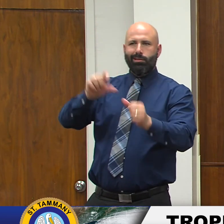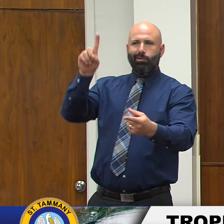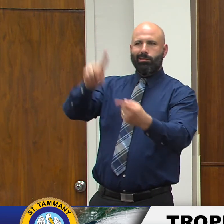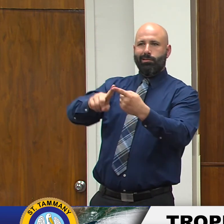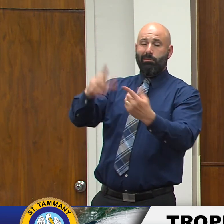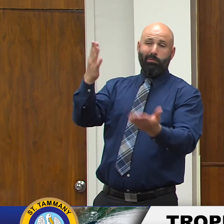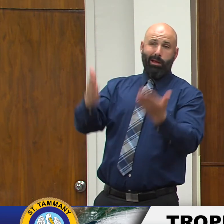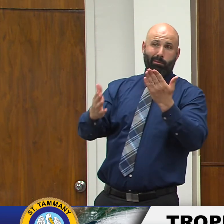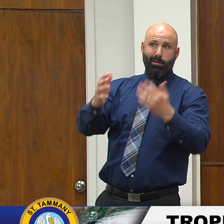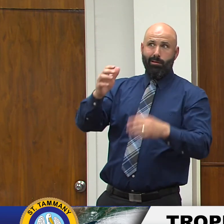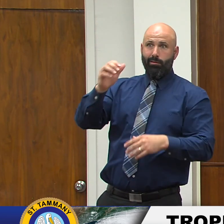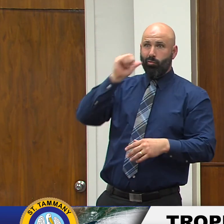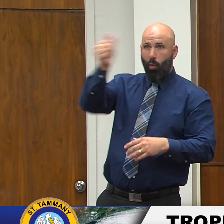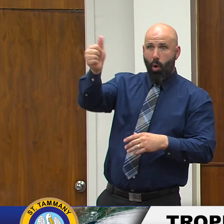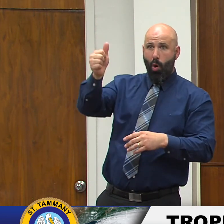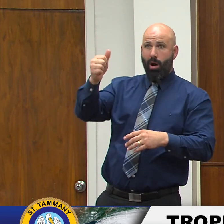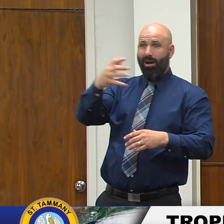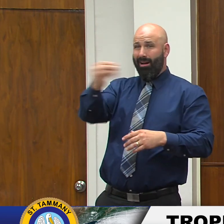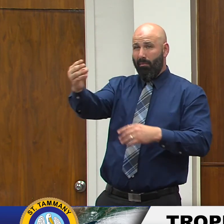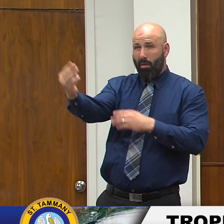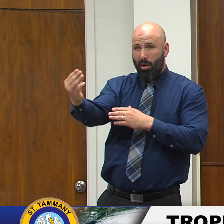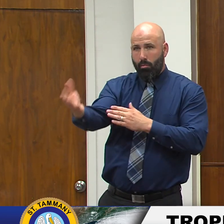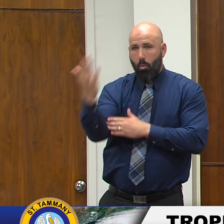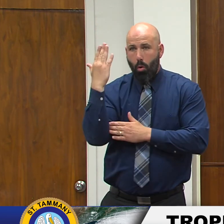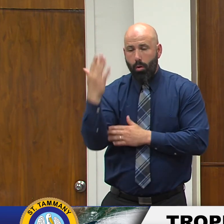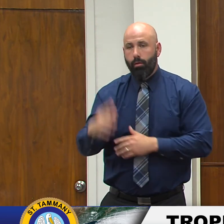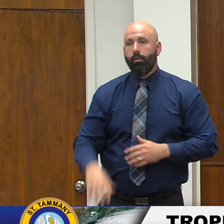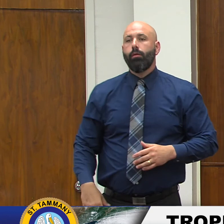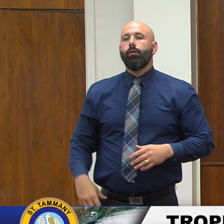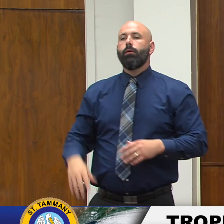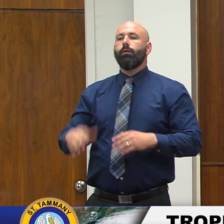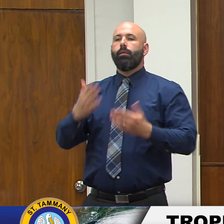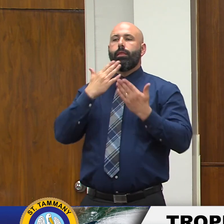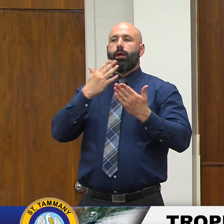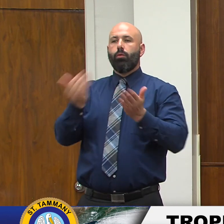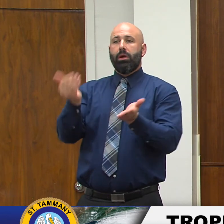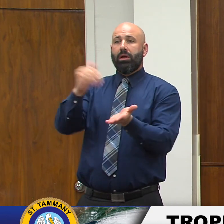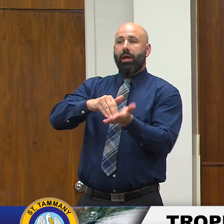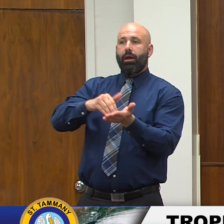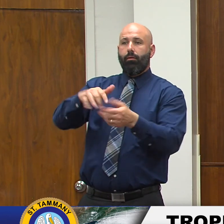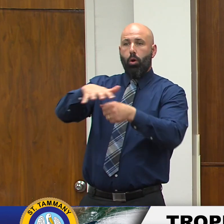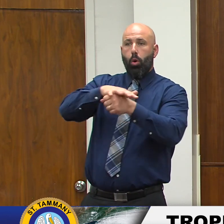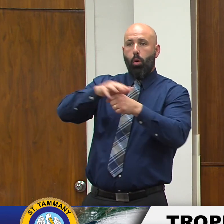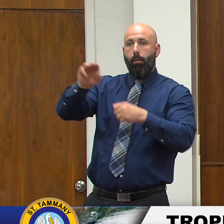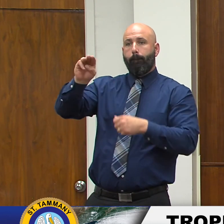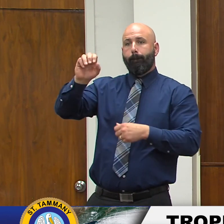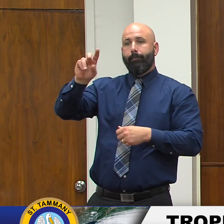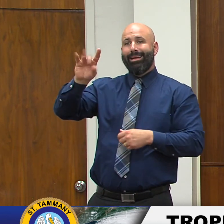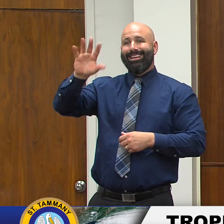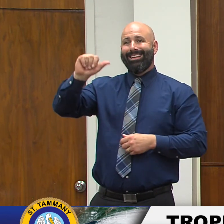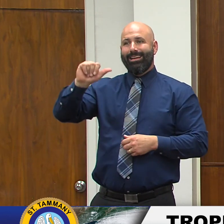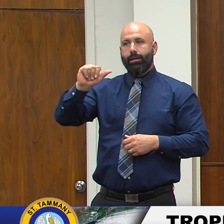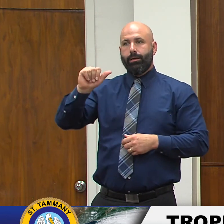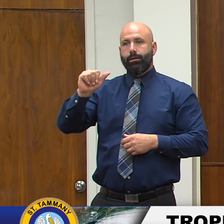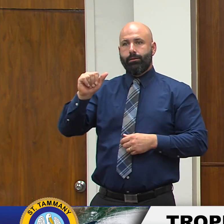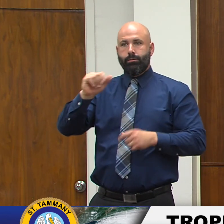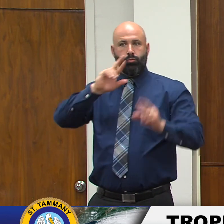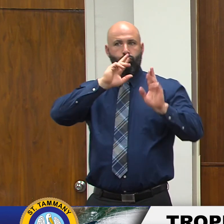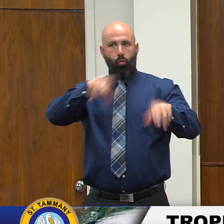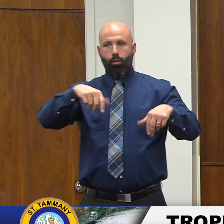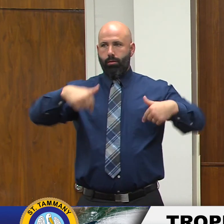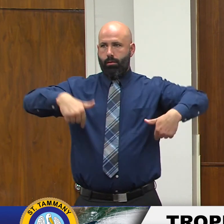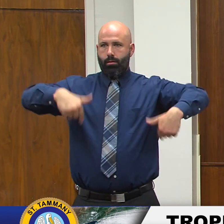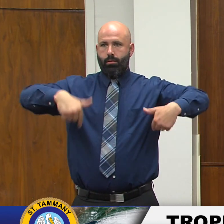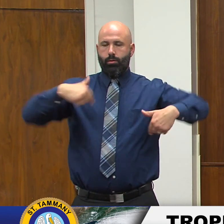so thanks again for the local media covering this and we're we're here to serve our citizens